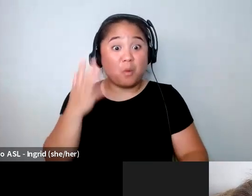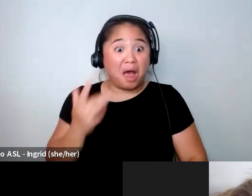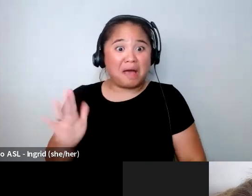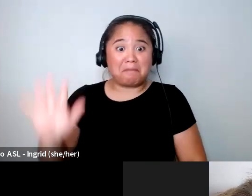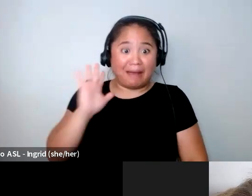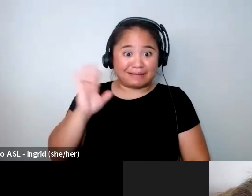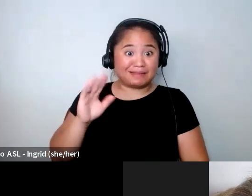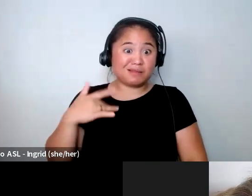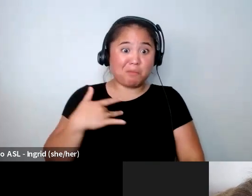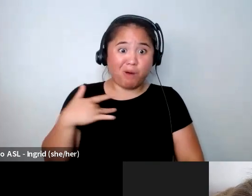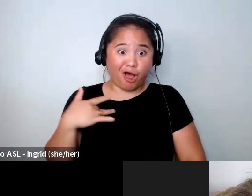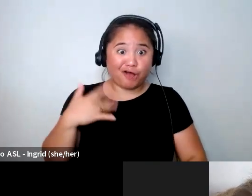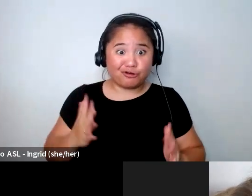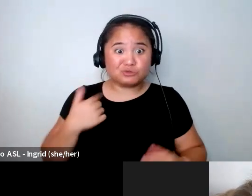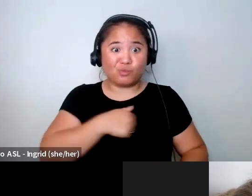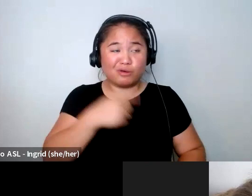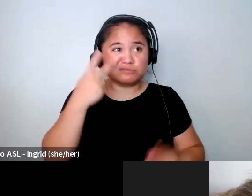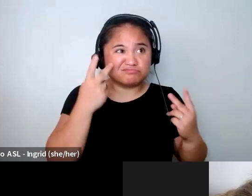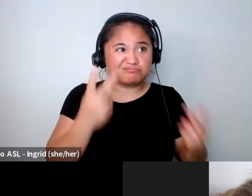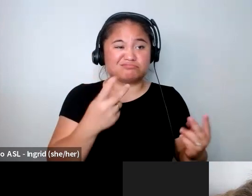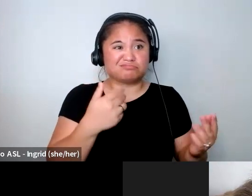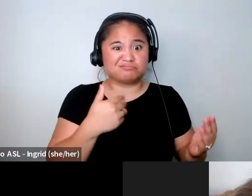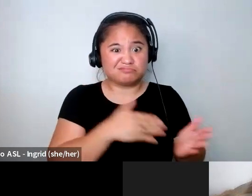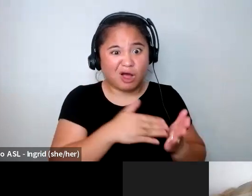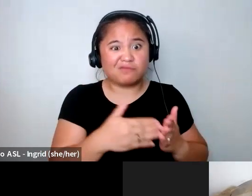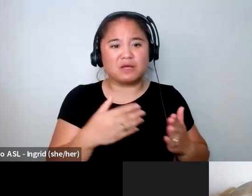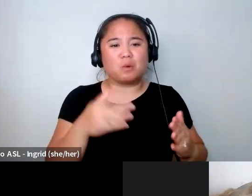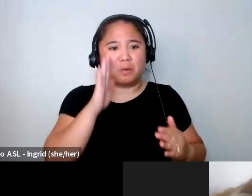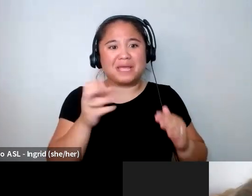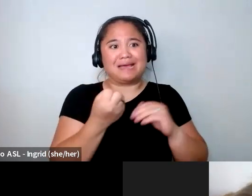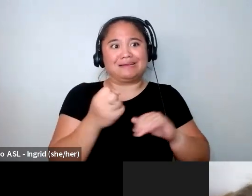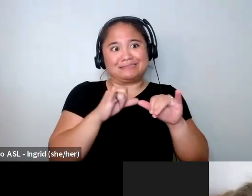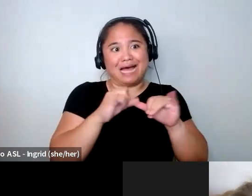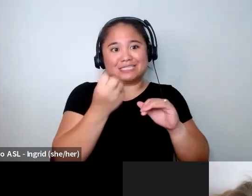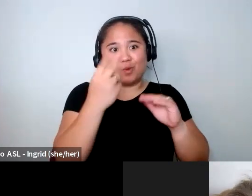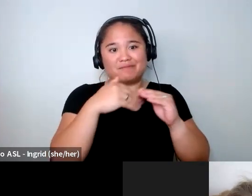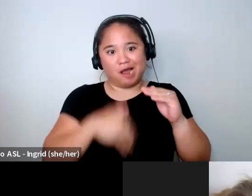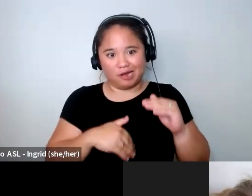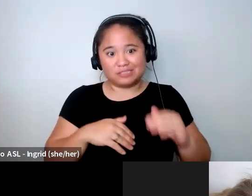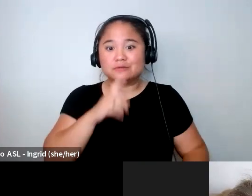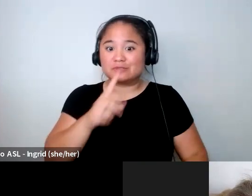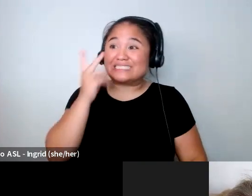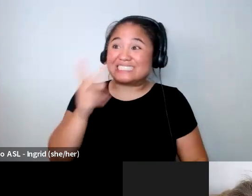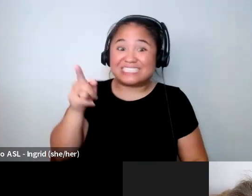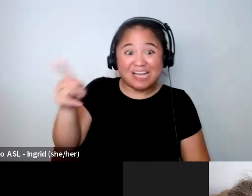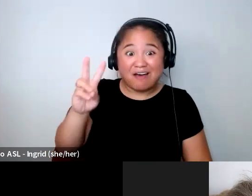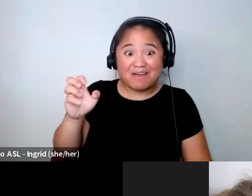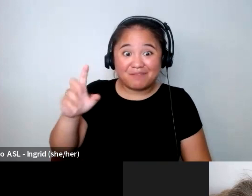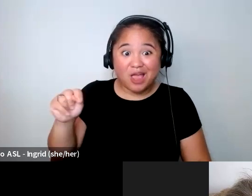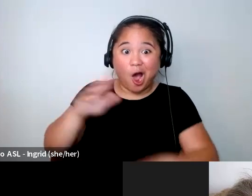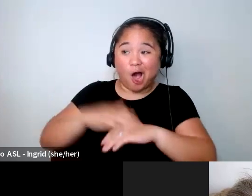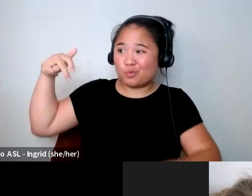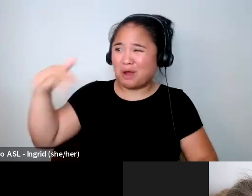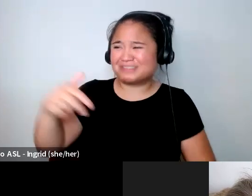the models that we would see were like a size 12 and under right yeah and so Velvet on the runway I was like